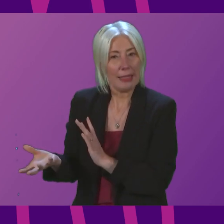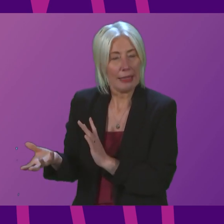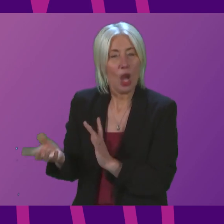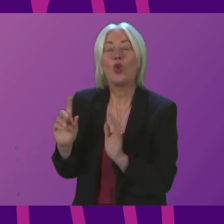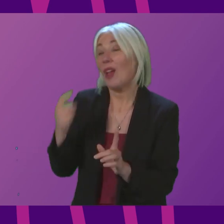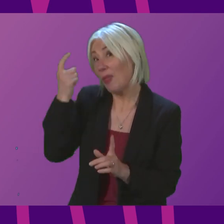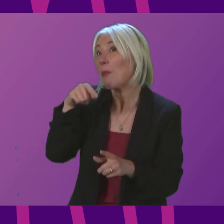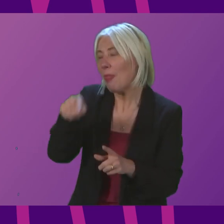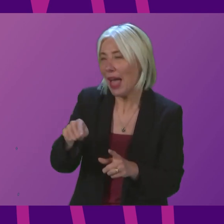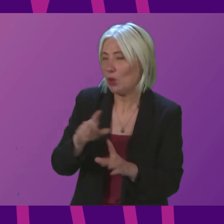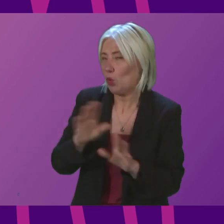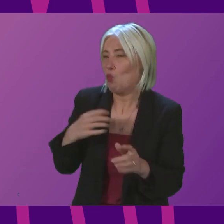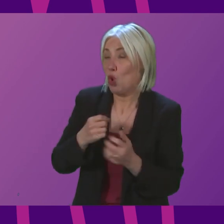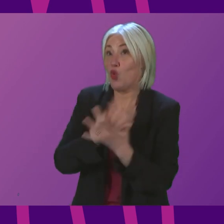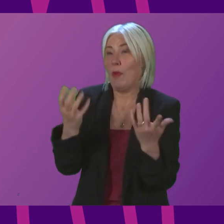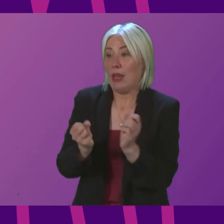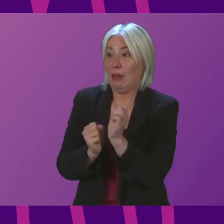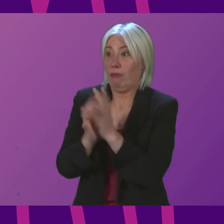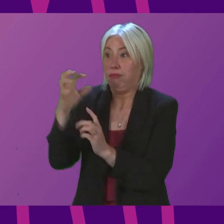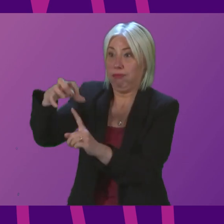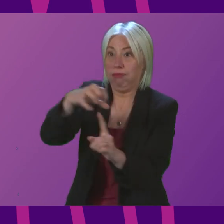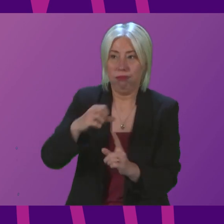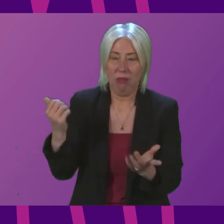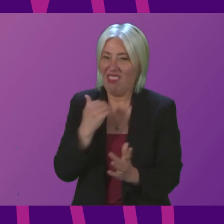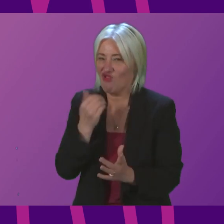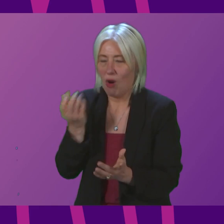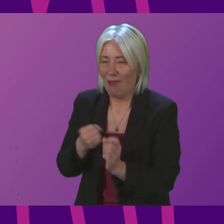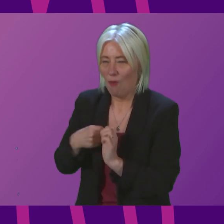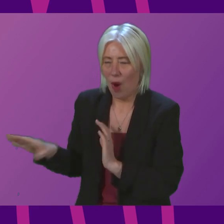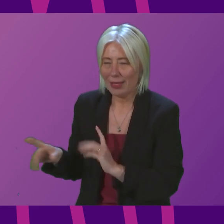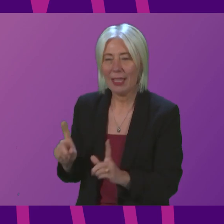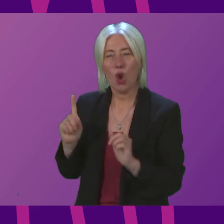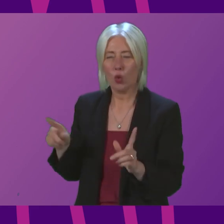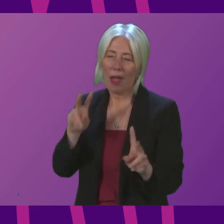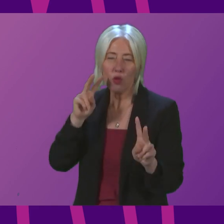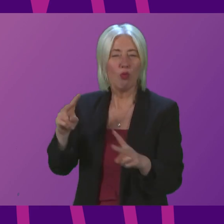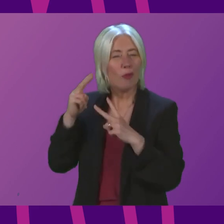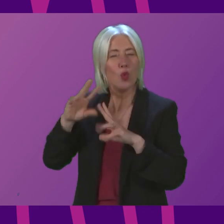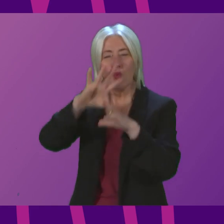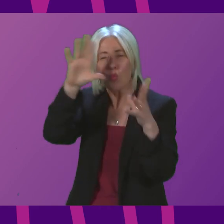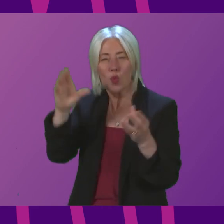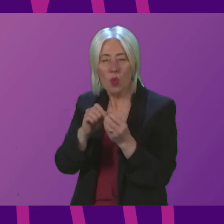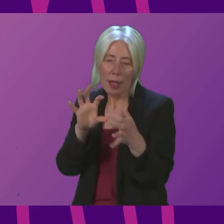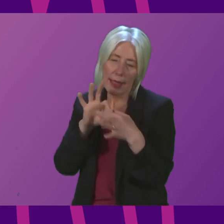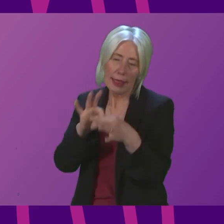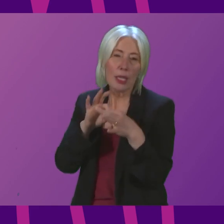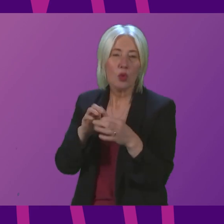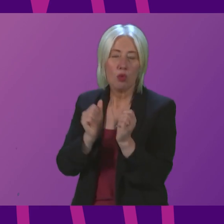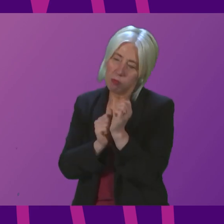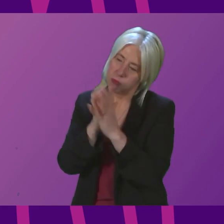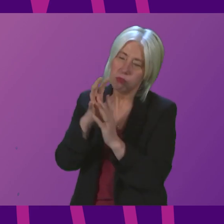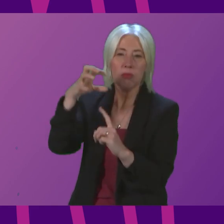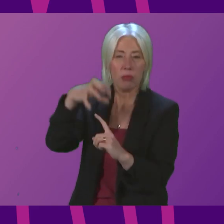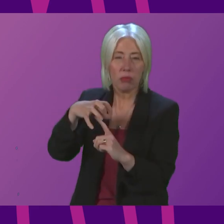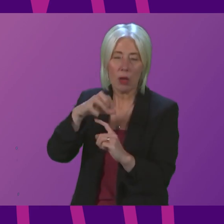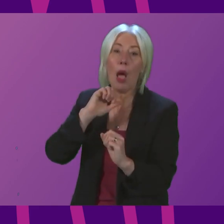to be considered as part of the exercise in reviewing the whole question of incineration, which ministers will respond